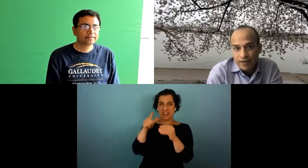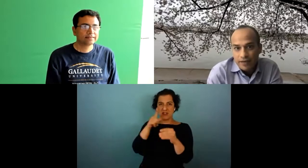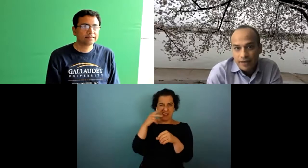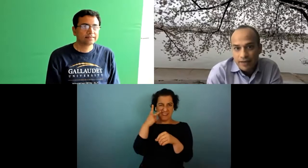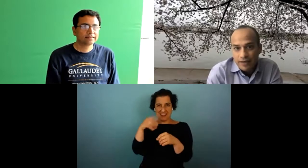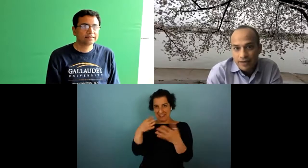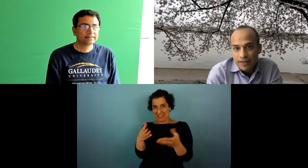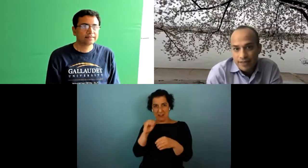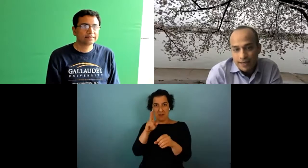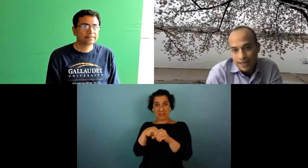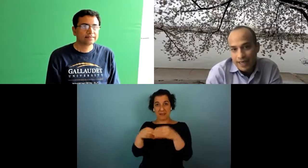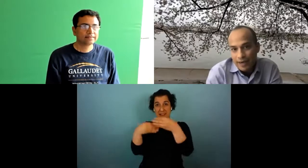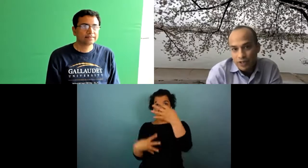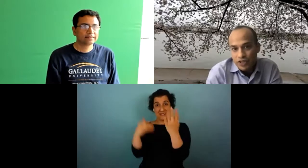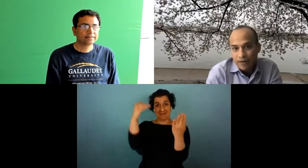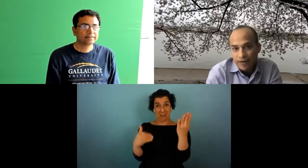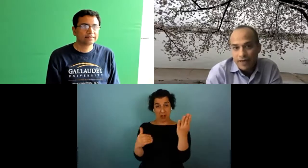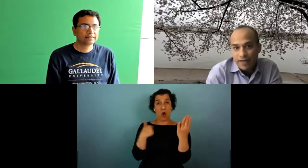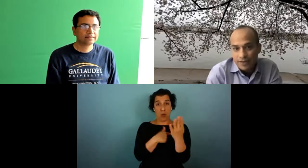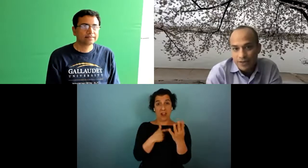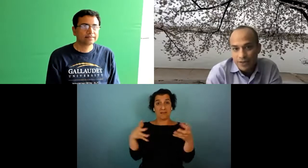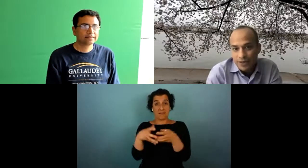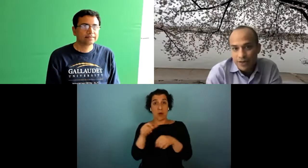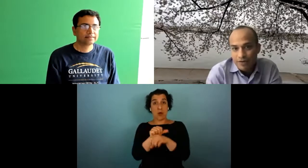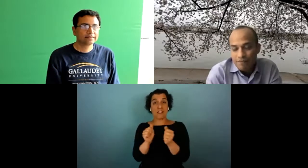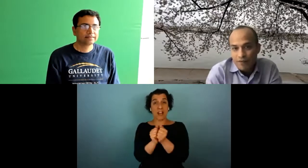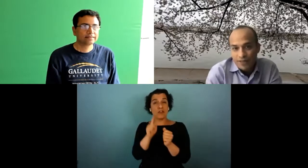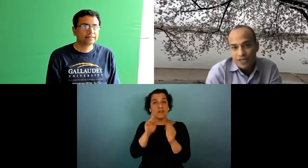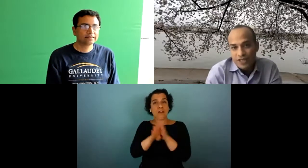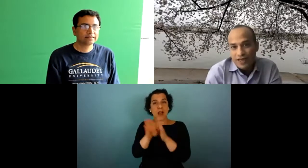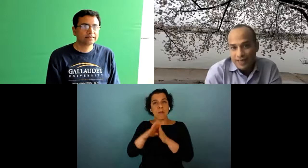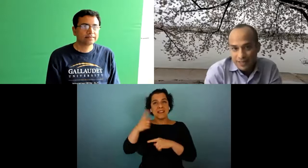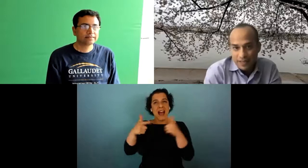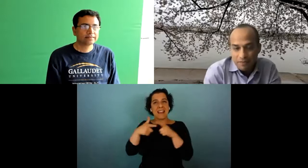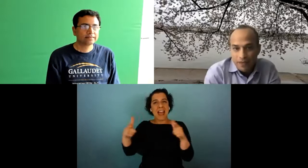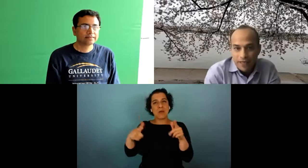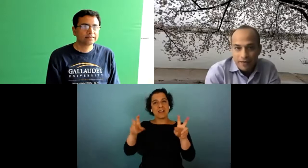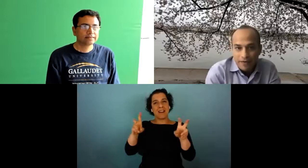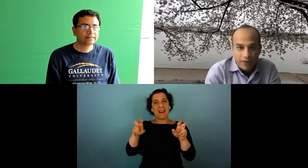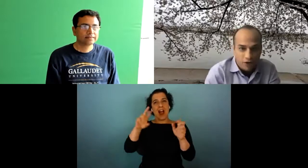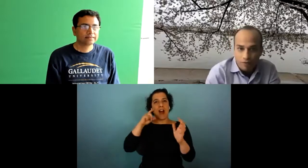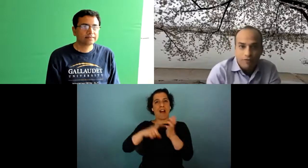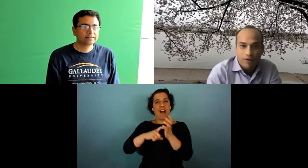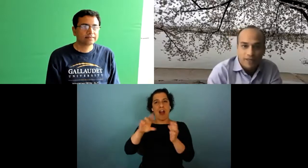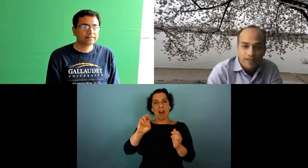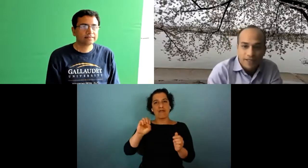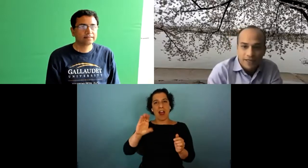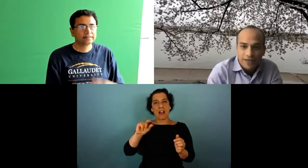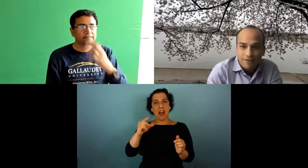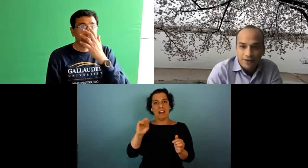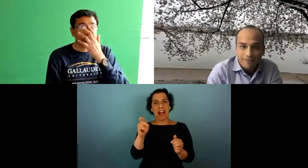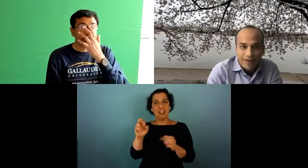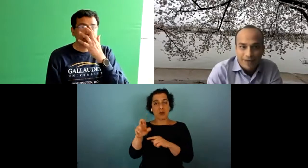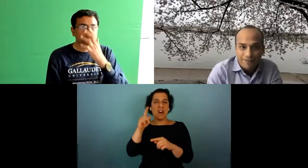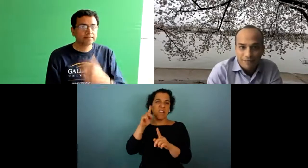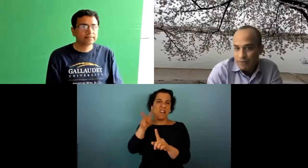developing a a sign language recognizer um for essentially alexa and we'll talk more about this uh